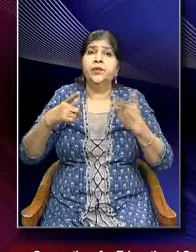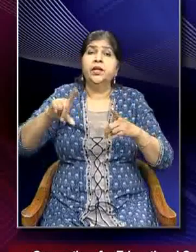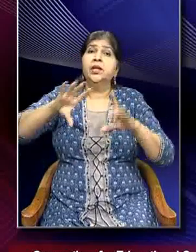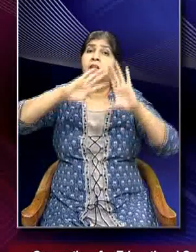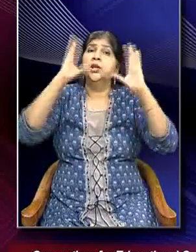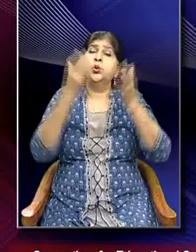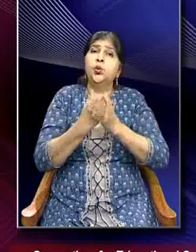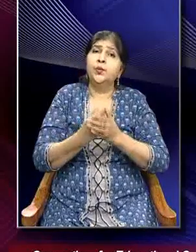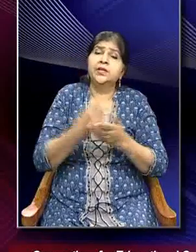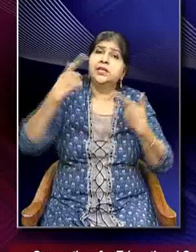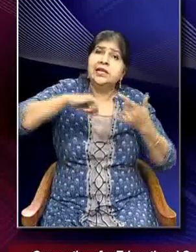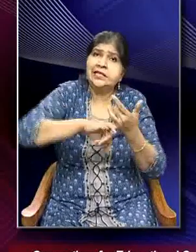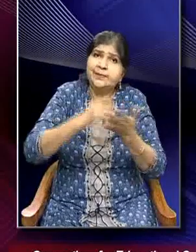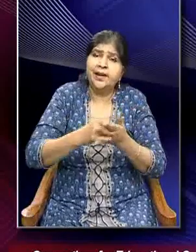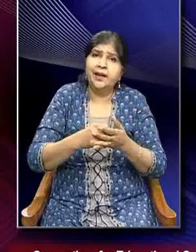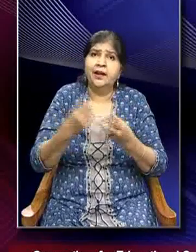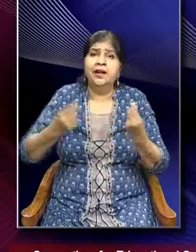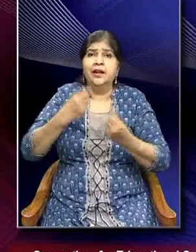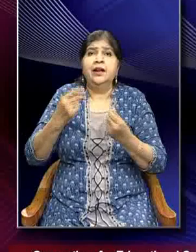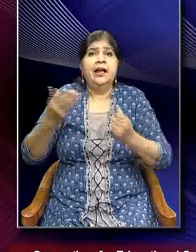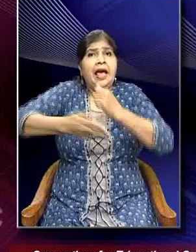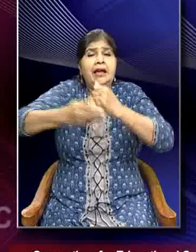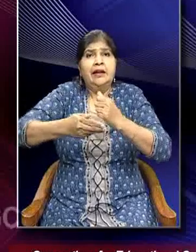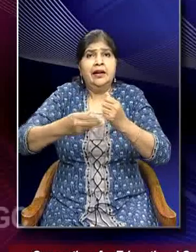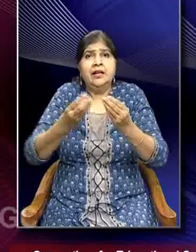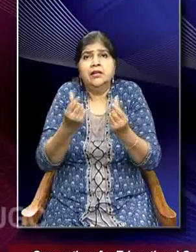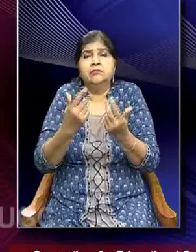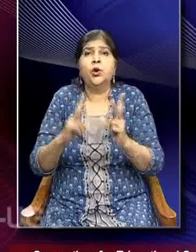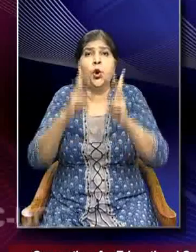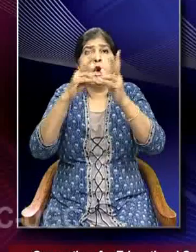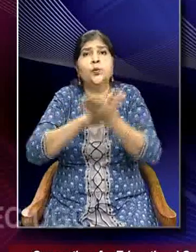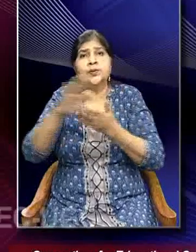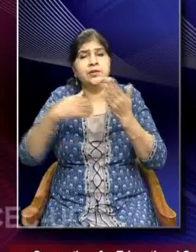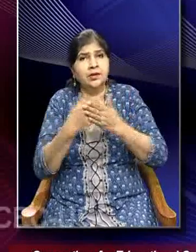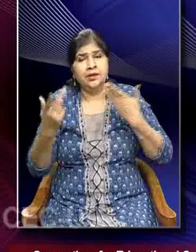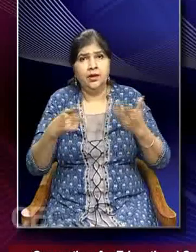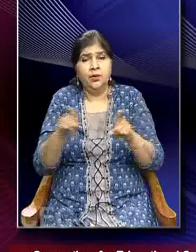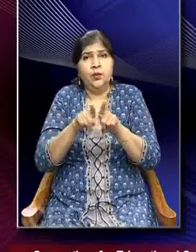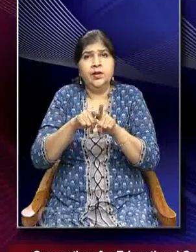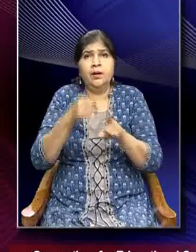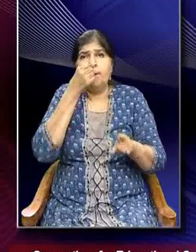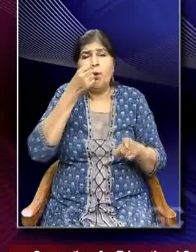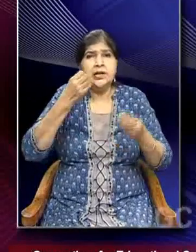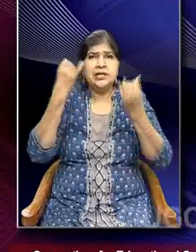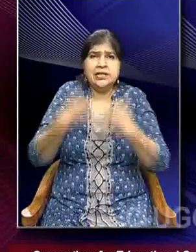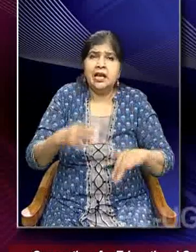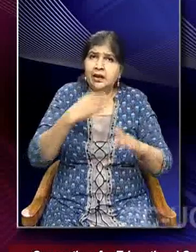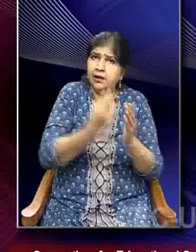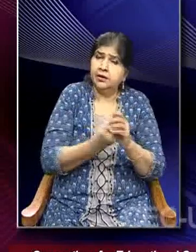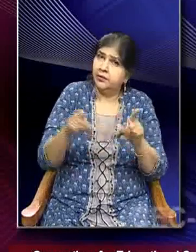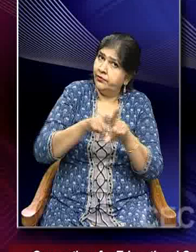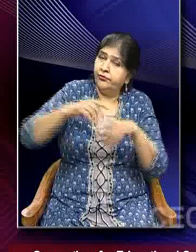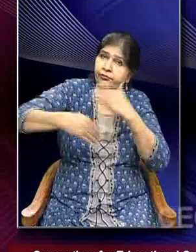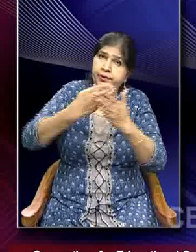spraying or dusting of agricultural crops with these poisons. Further,